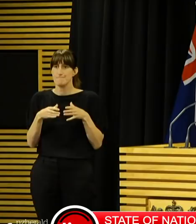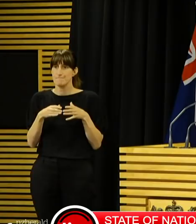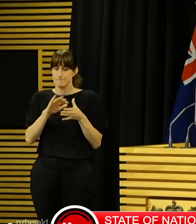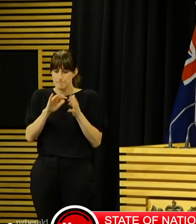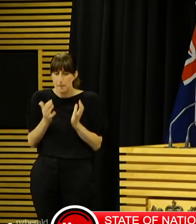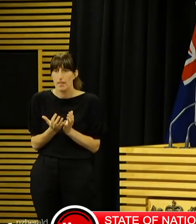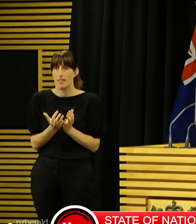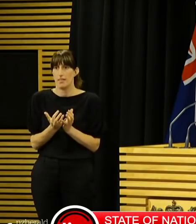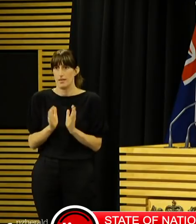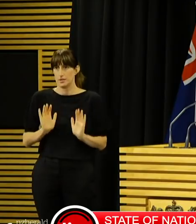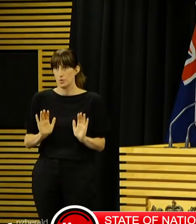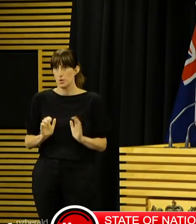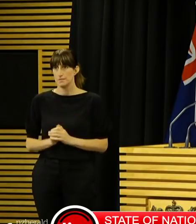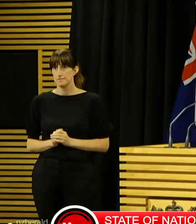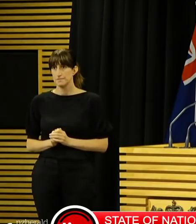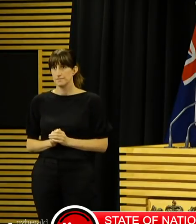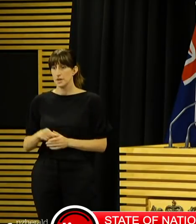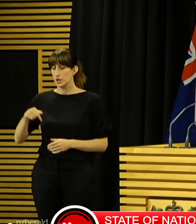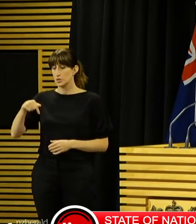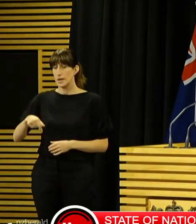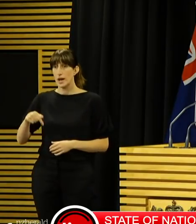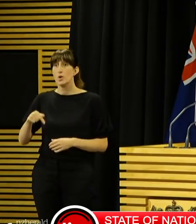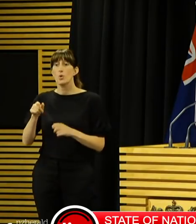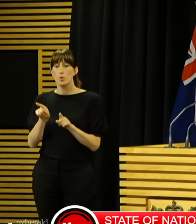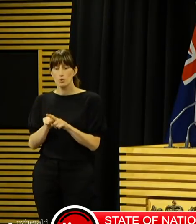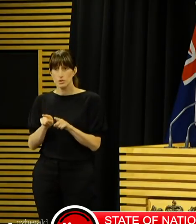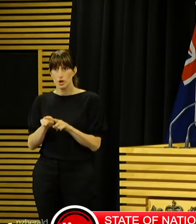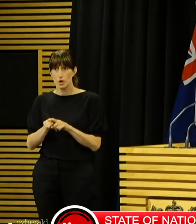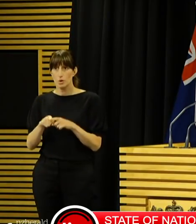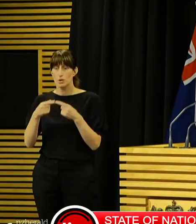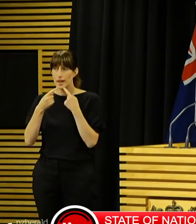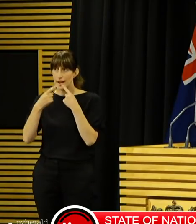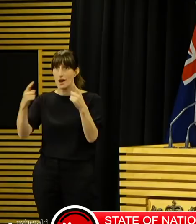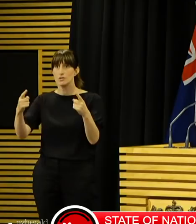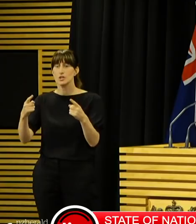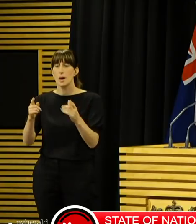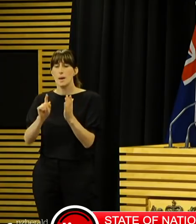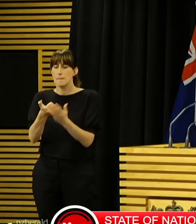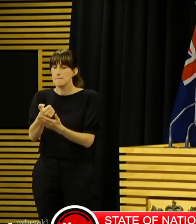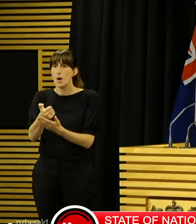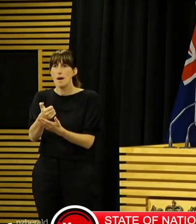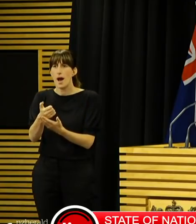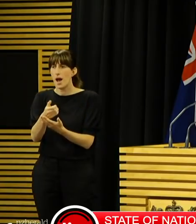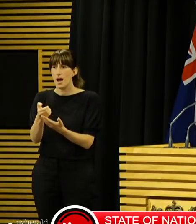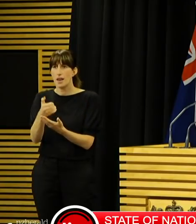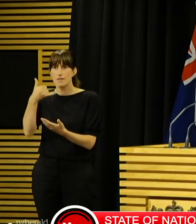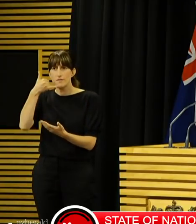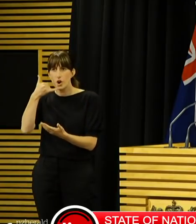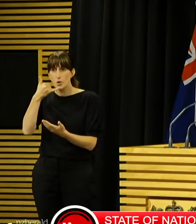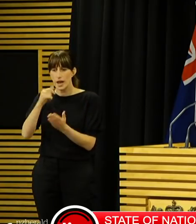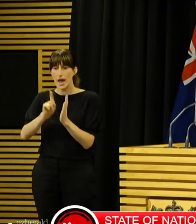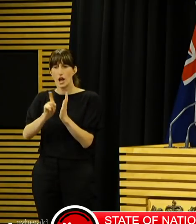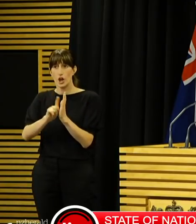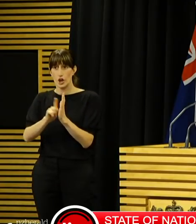a nationwide emergency mobile alert to all of New Zealand between 6 and 7 o'clock tonight.